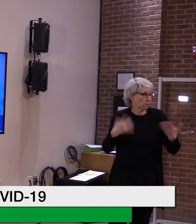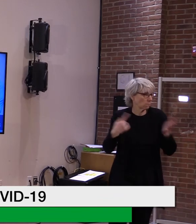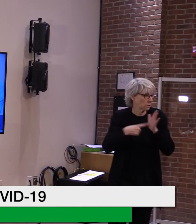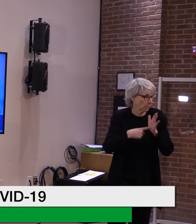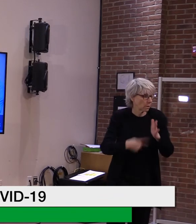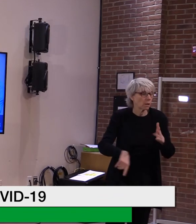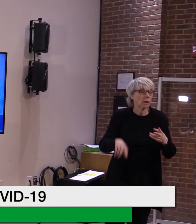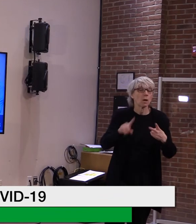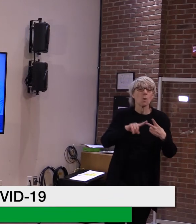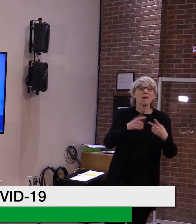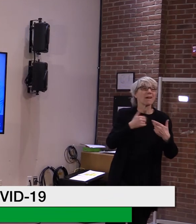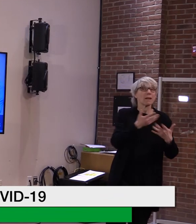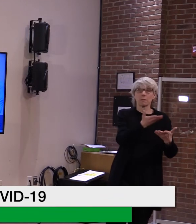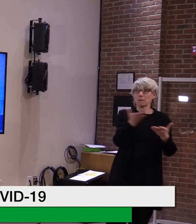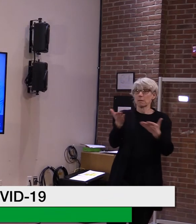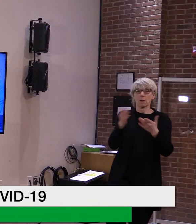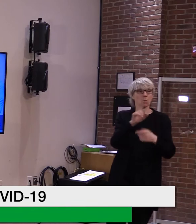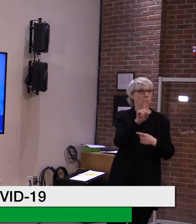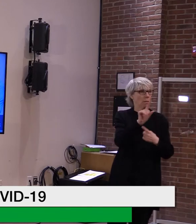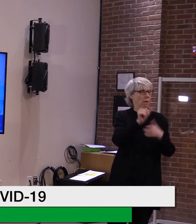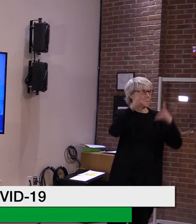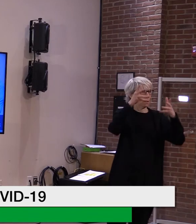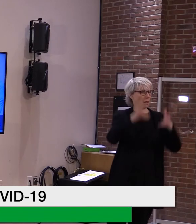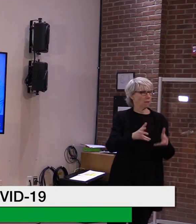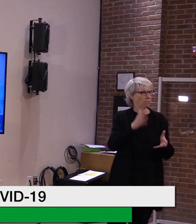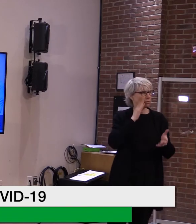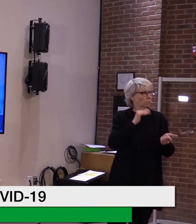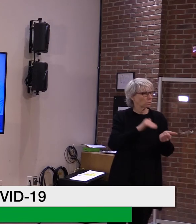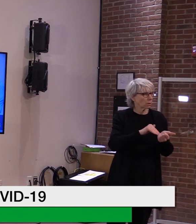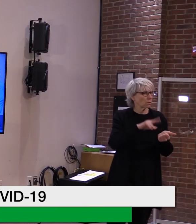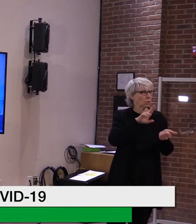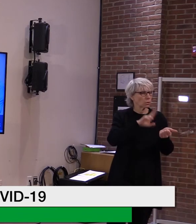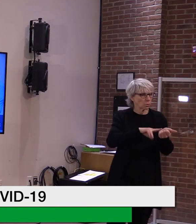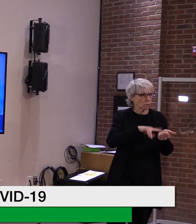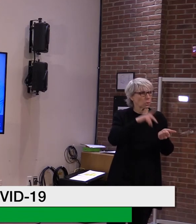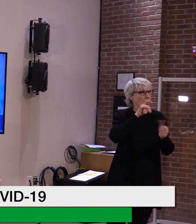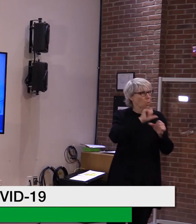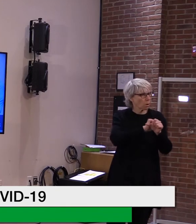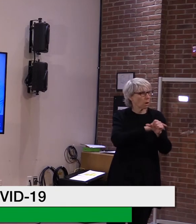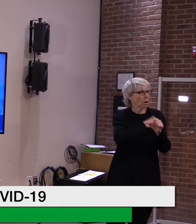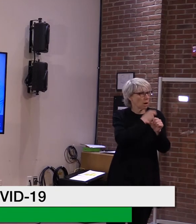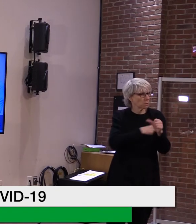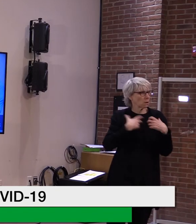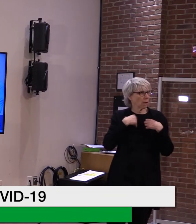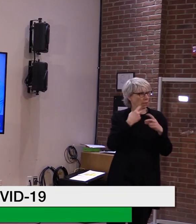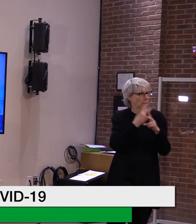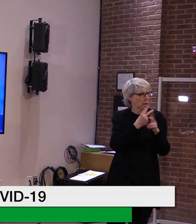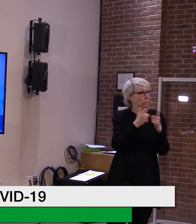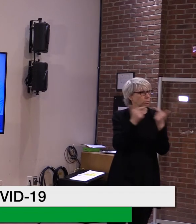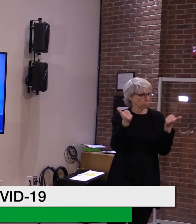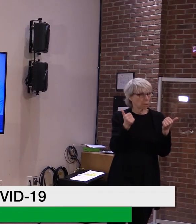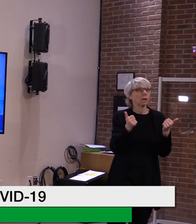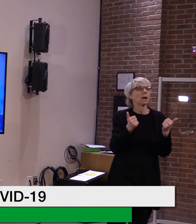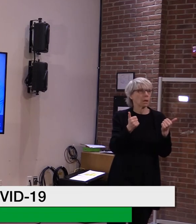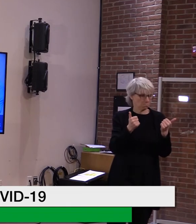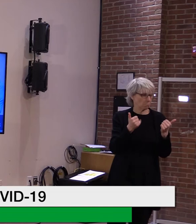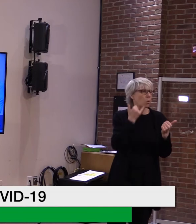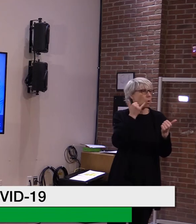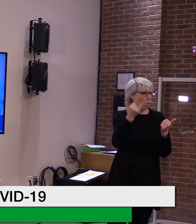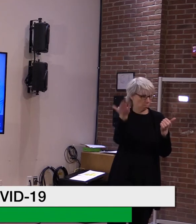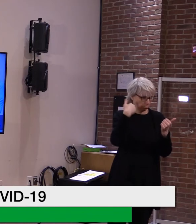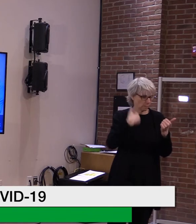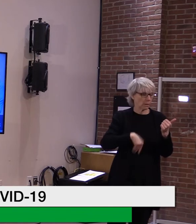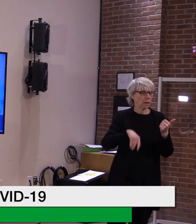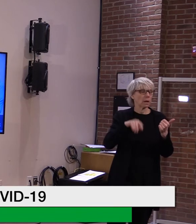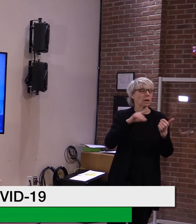have, uh, anybody that is scheduled that are 1A in, uh, sort of those healthcare workers. Uh, number two